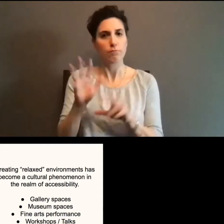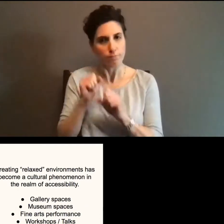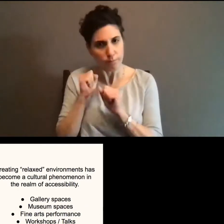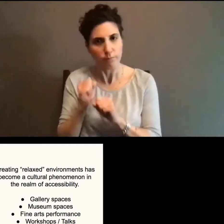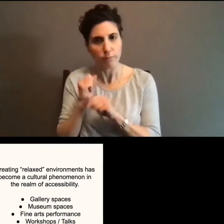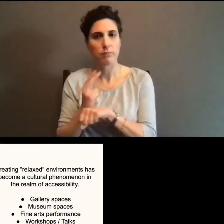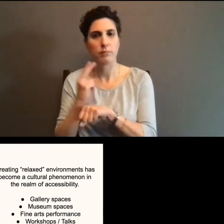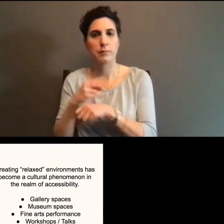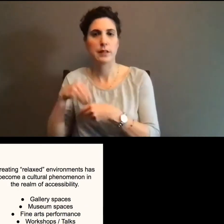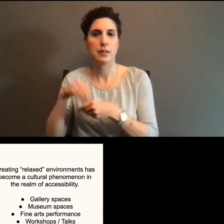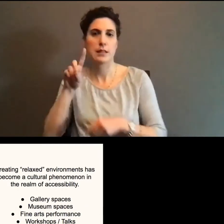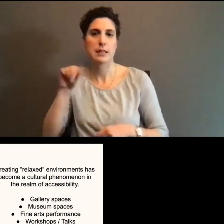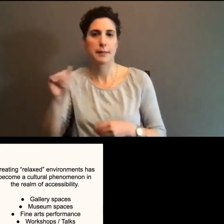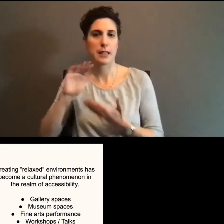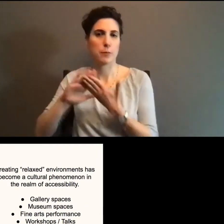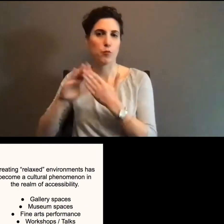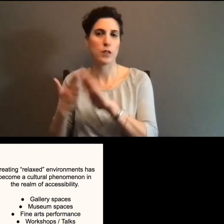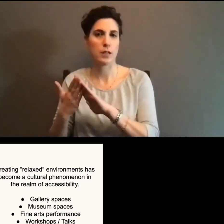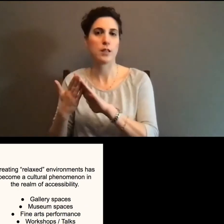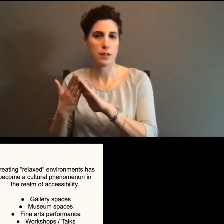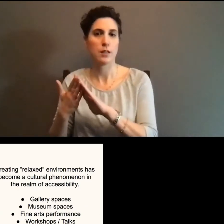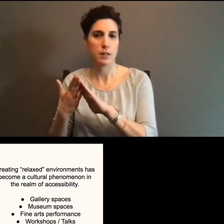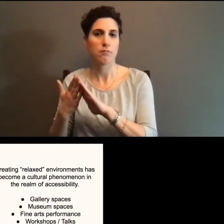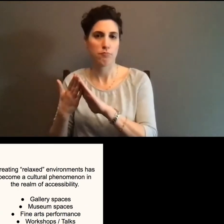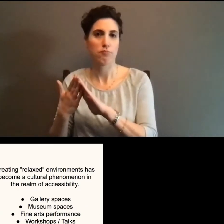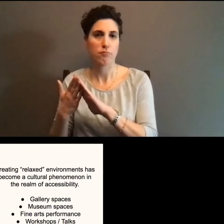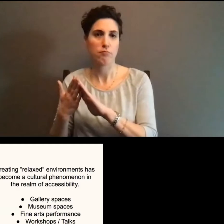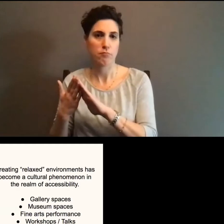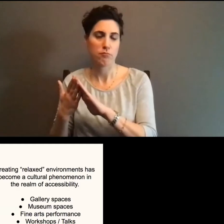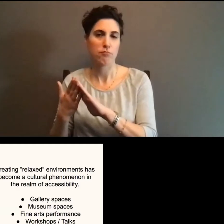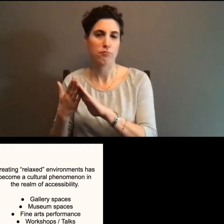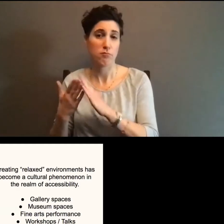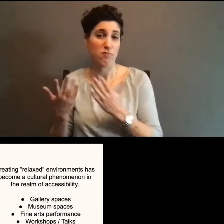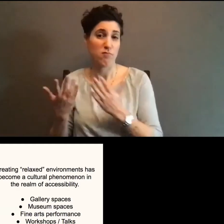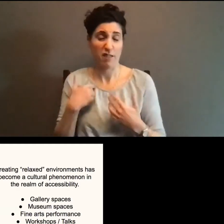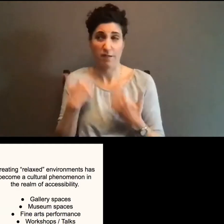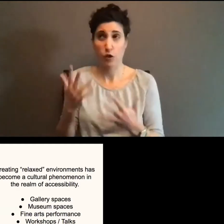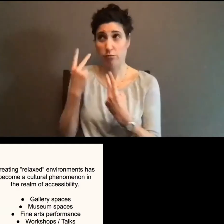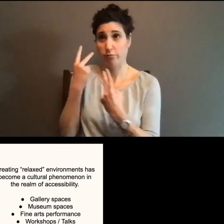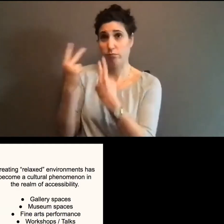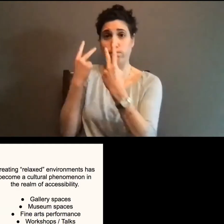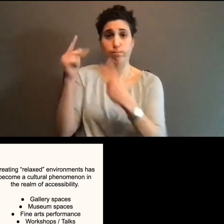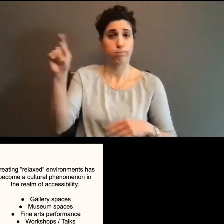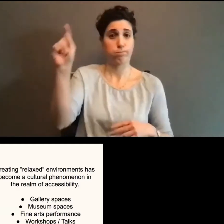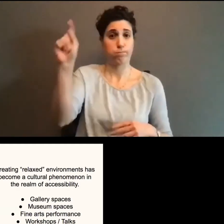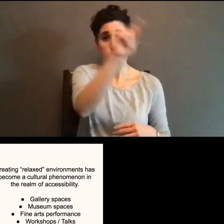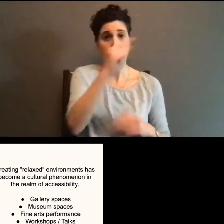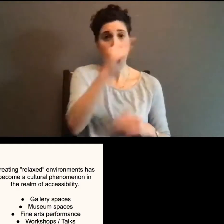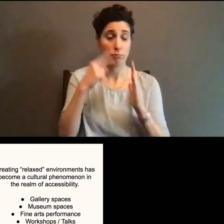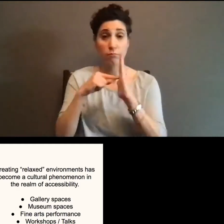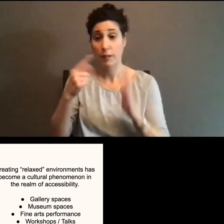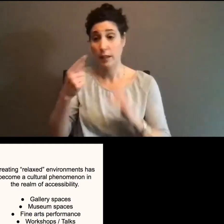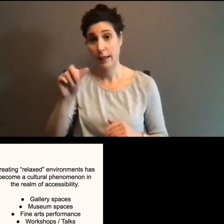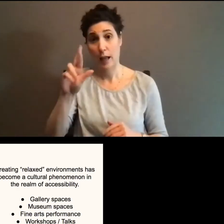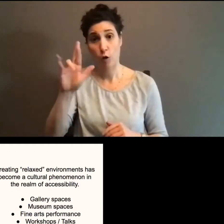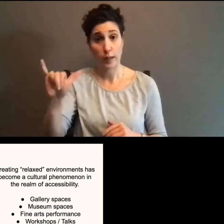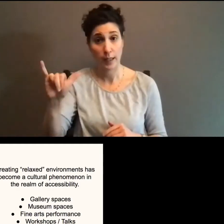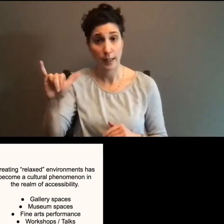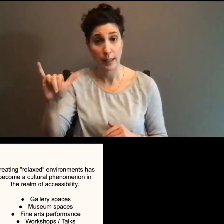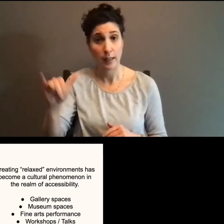Um, in just to list a few spaces I have seen this now work at. I've seen it in gallery spaces,